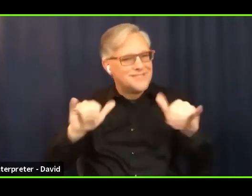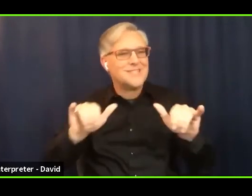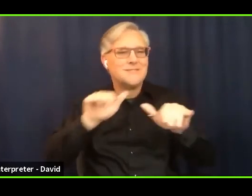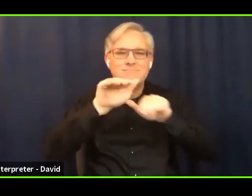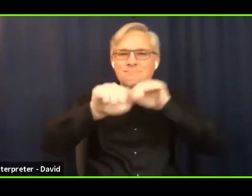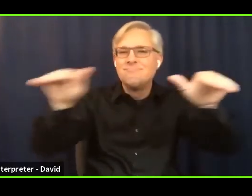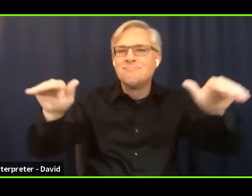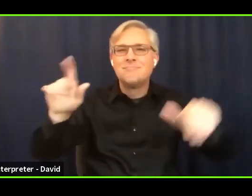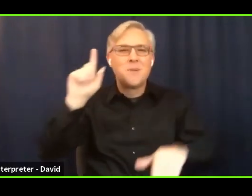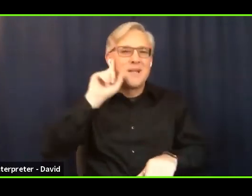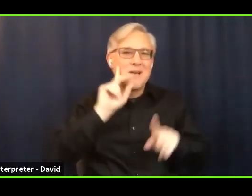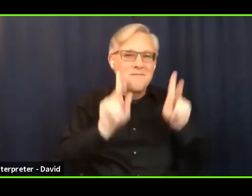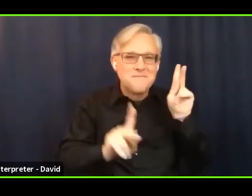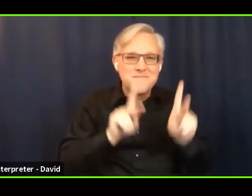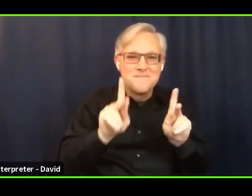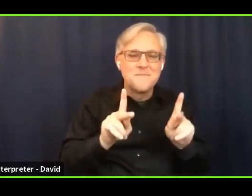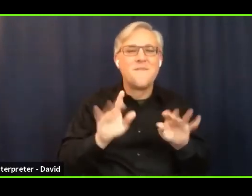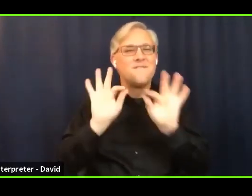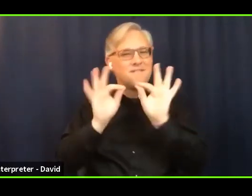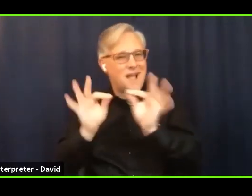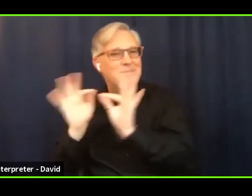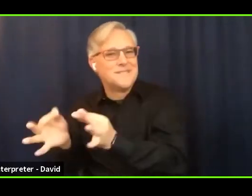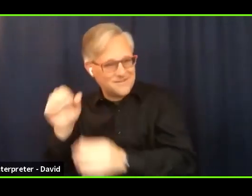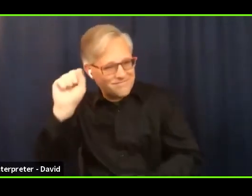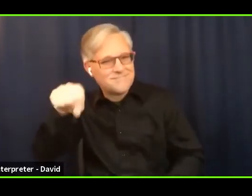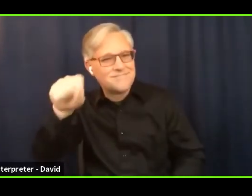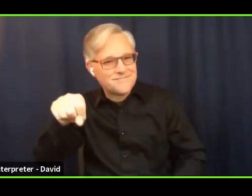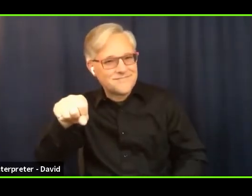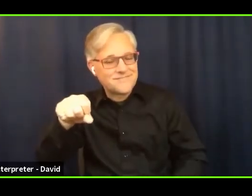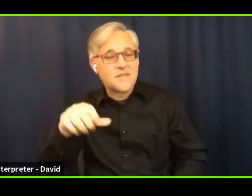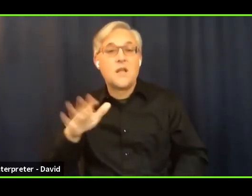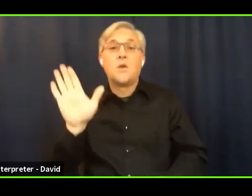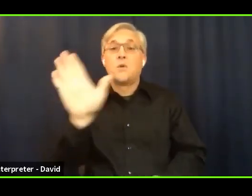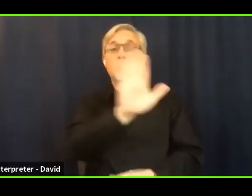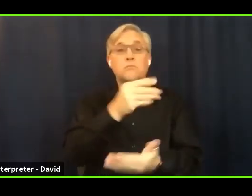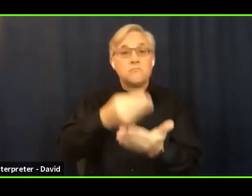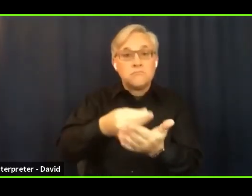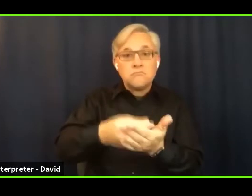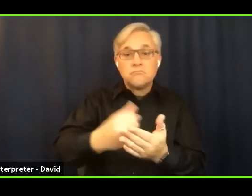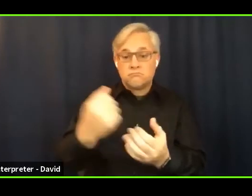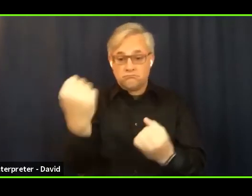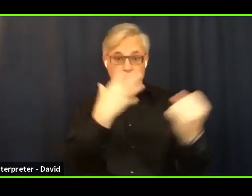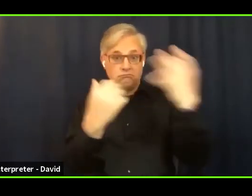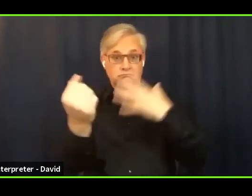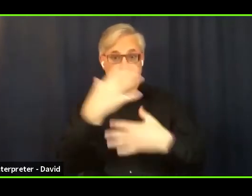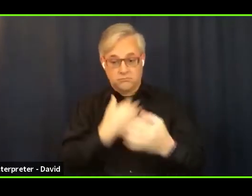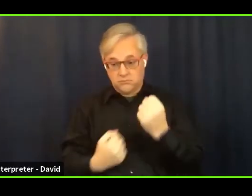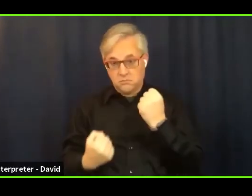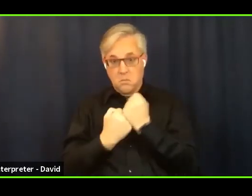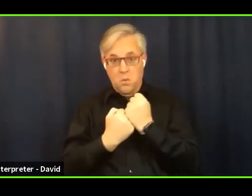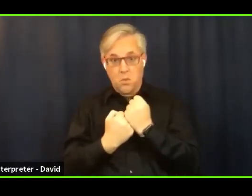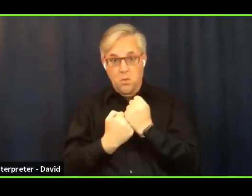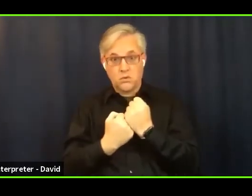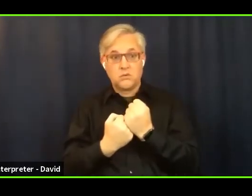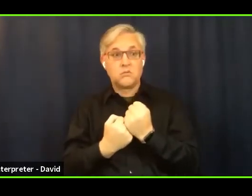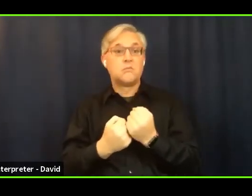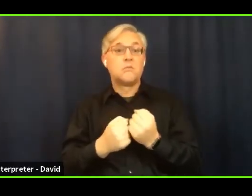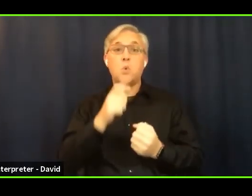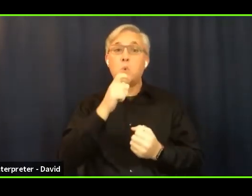And so the financial support that we get from our members and from our participants is really important for